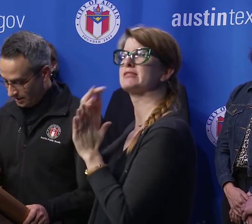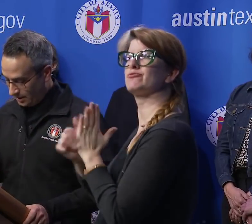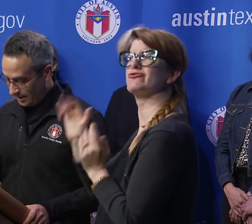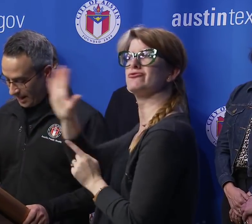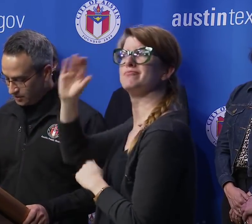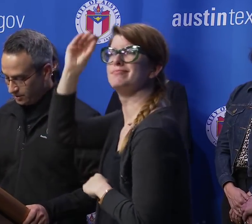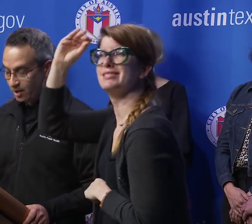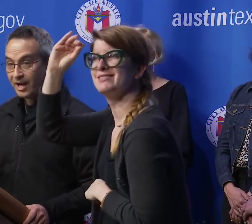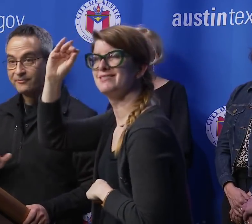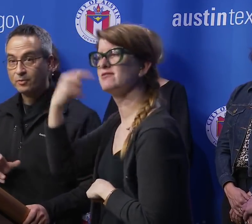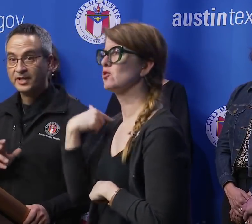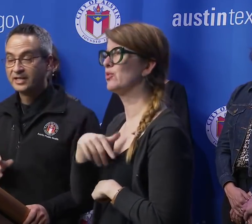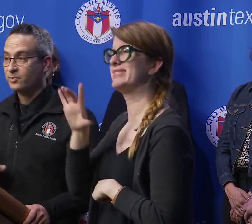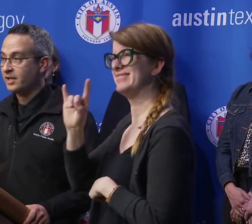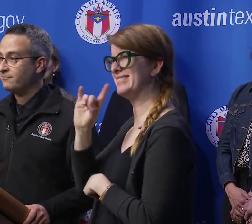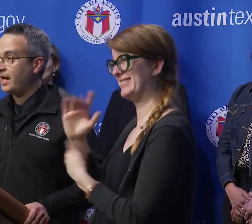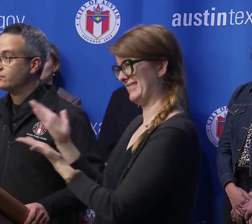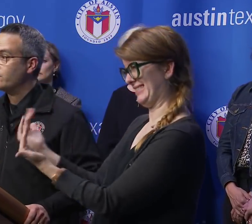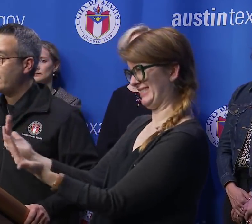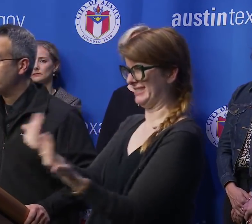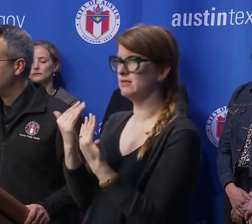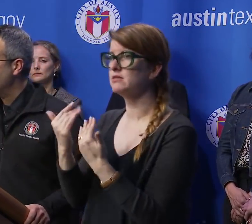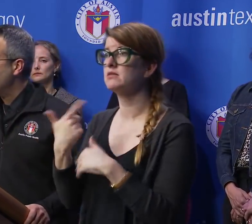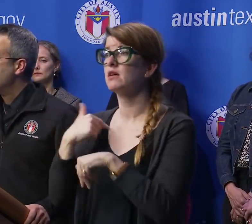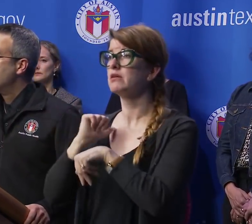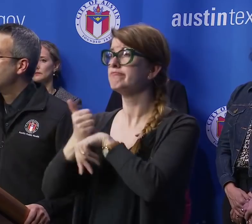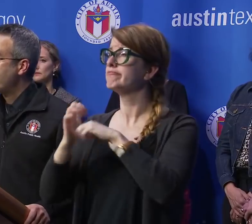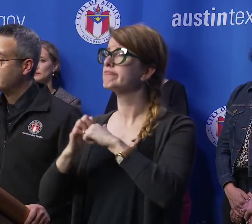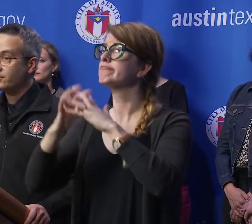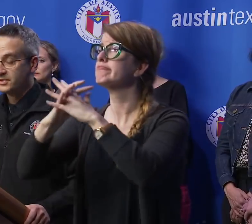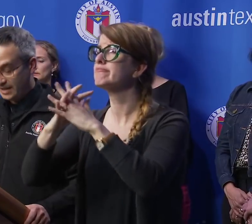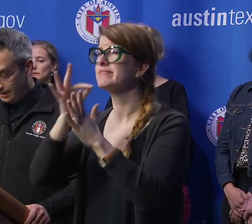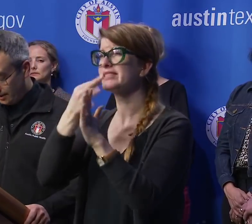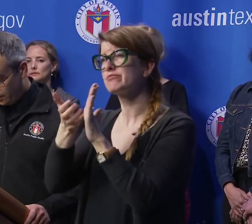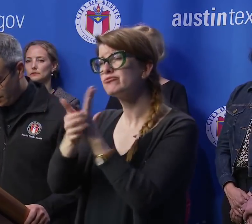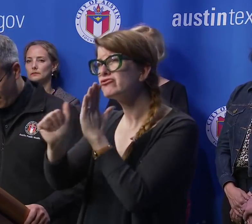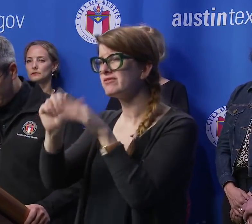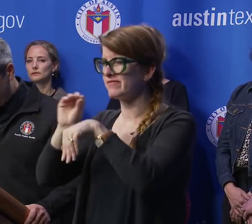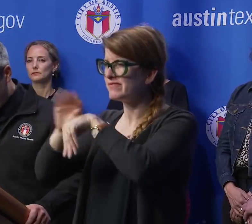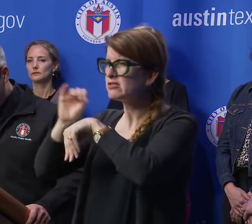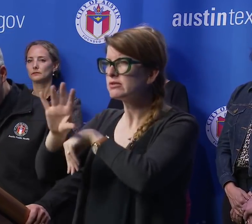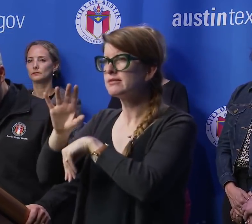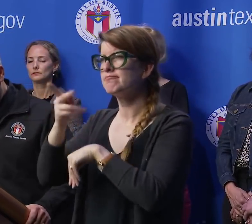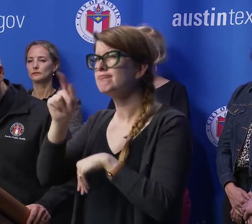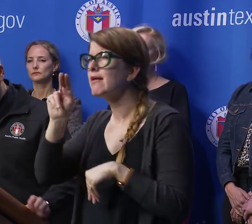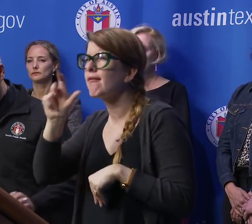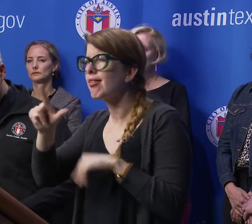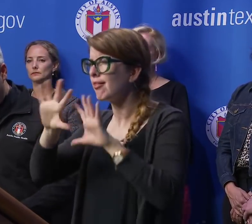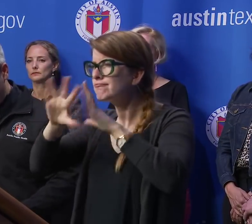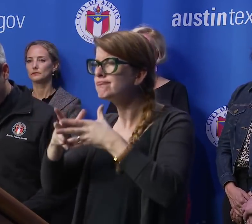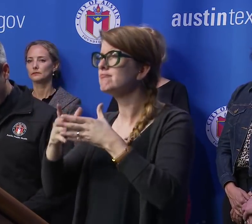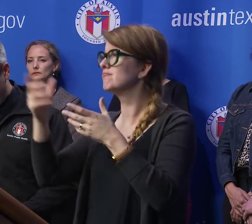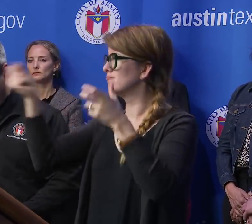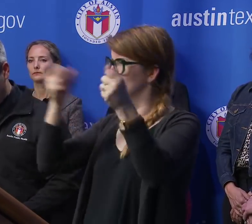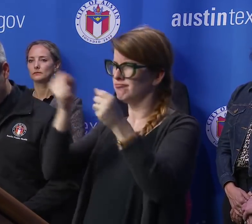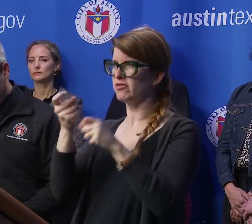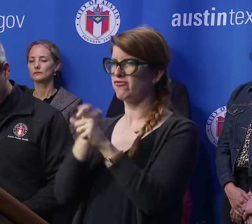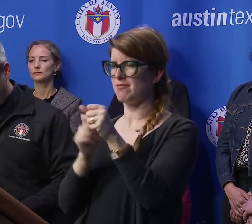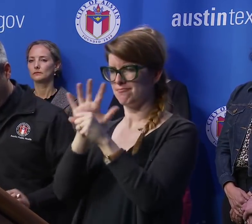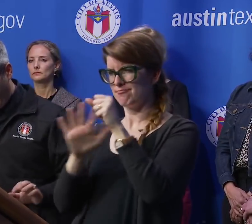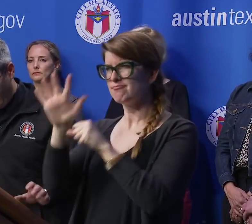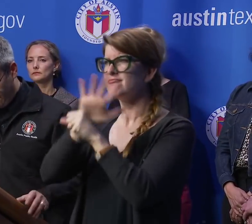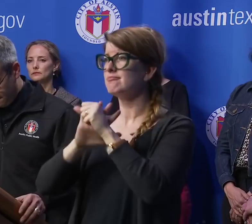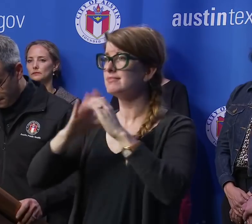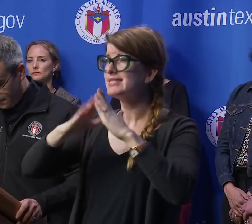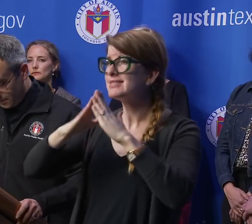As you know, I formed an expert advisory panel with experts and leaders in medicine from across our city and county.